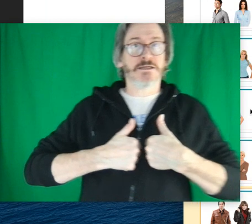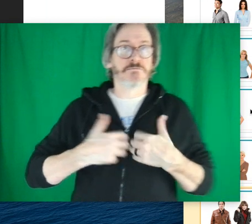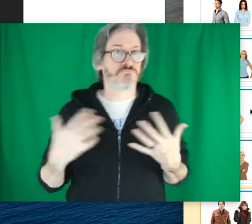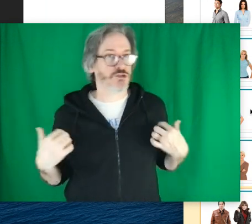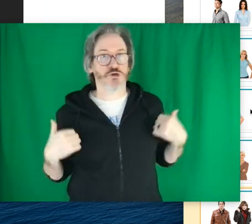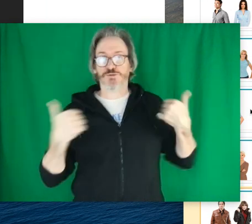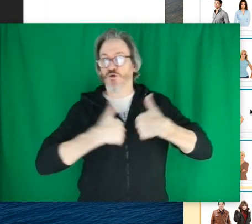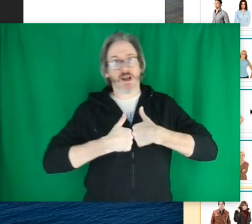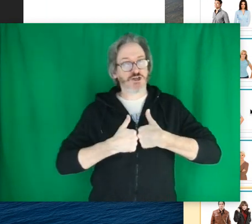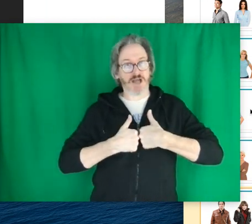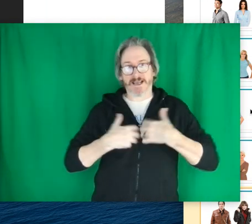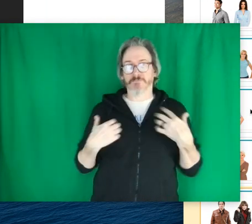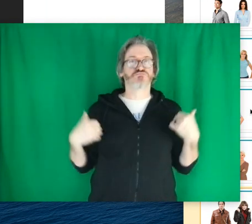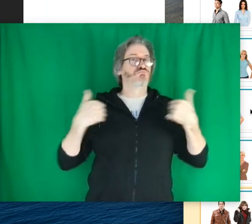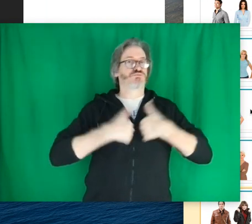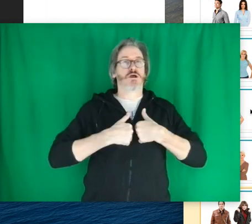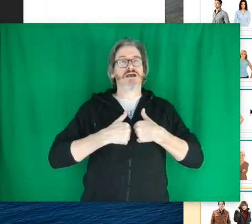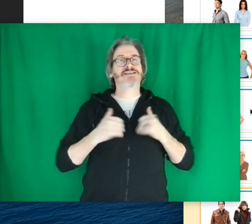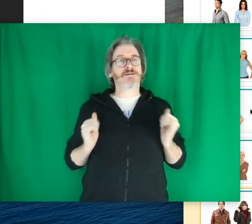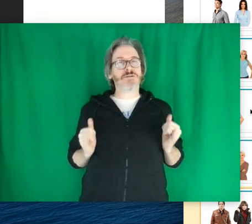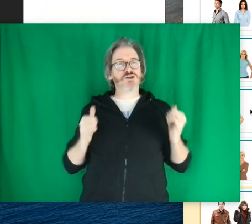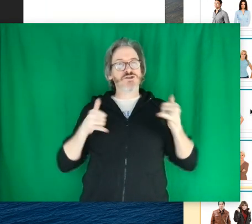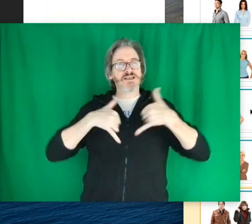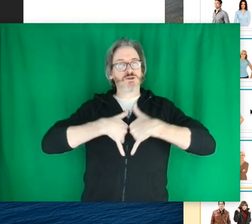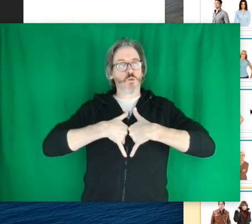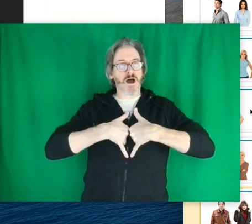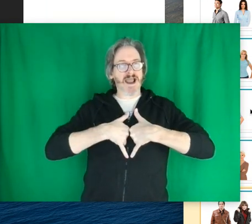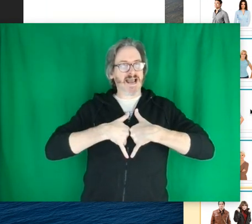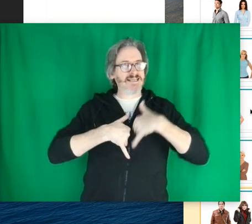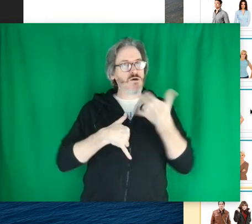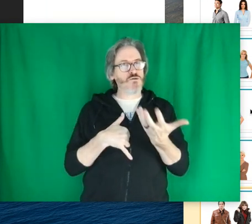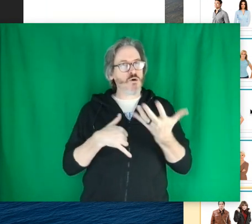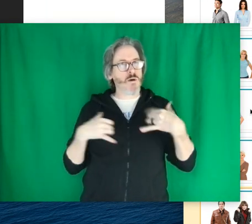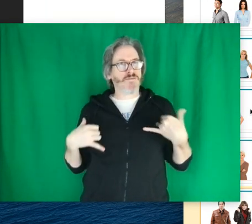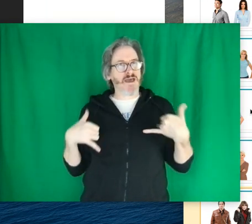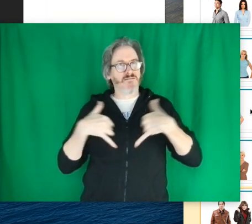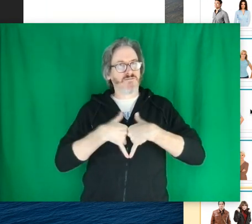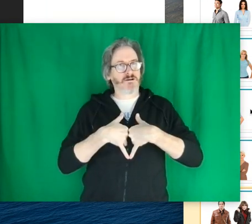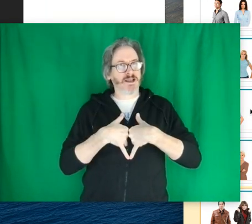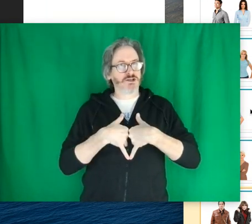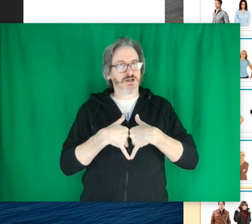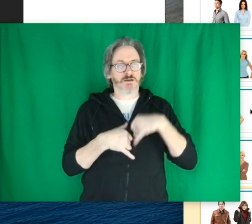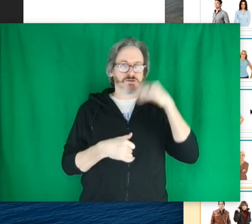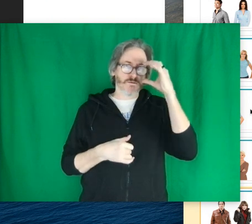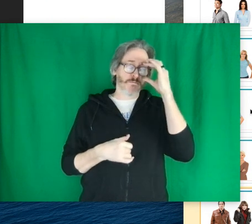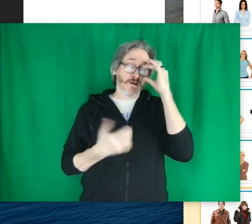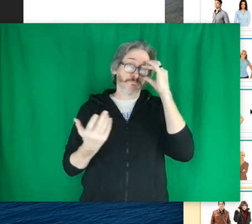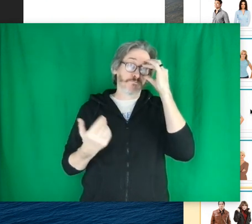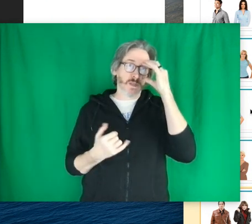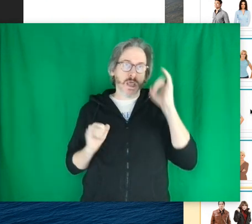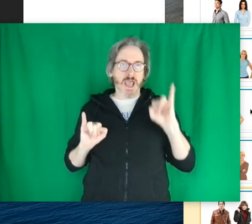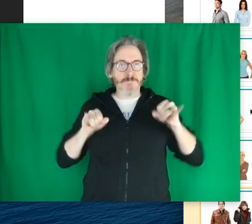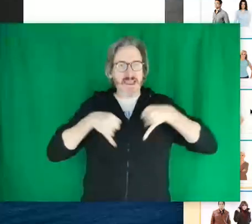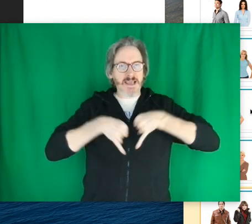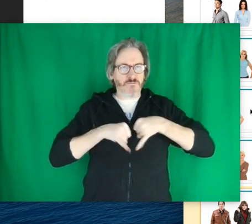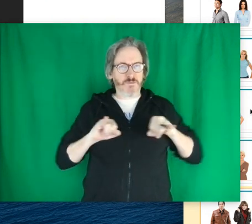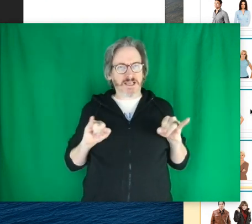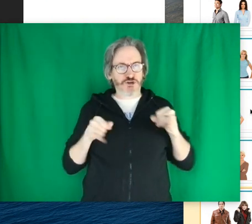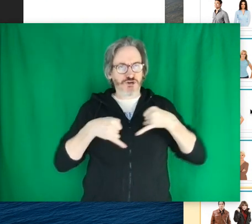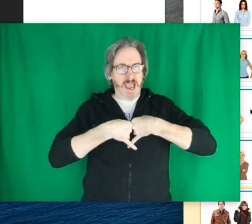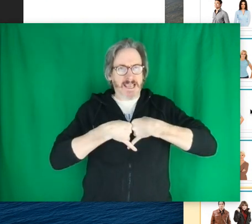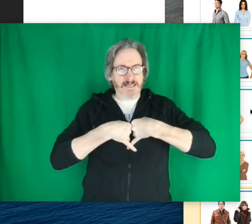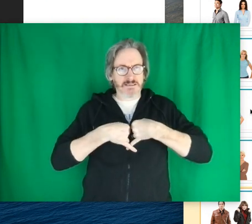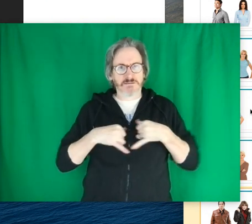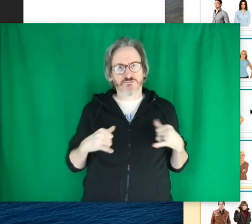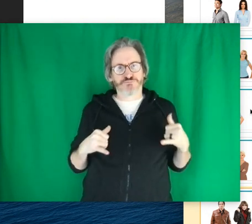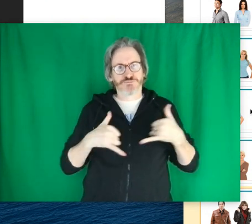Jacket. So just put on a jacket. Sometimes you'll see it with a Y. I don't know what that variation comes from, but it may come from